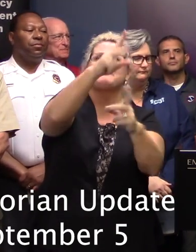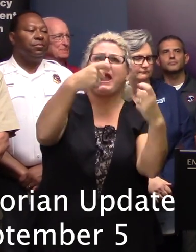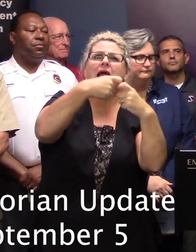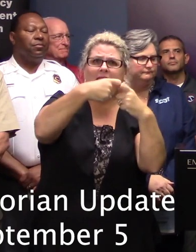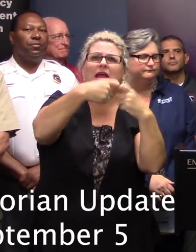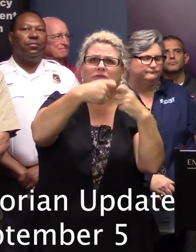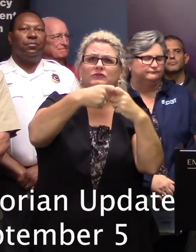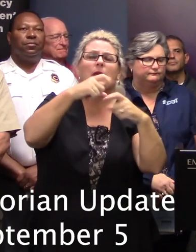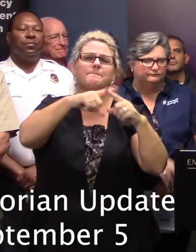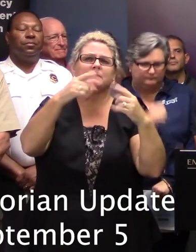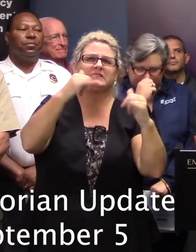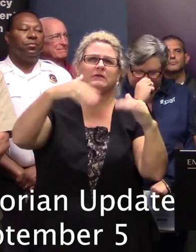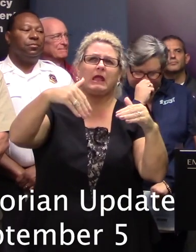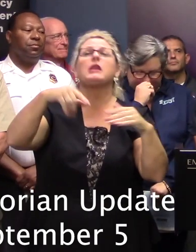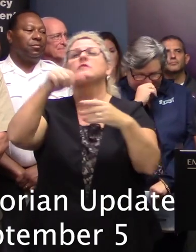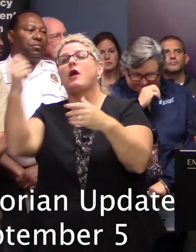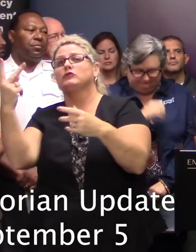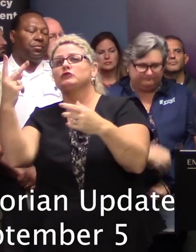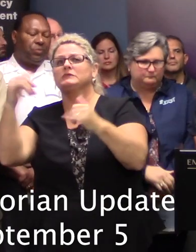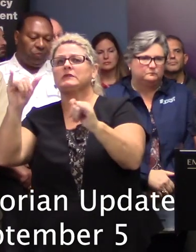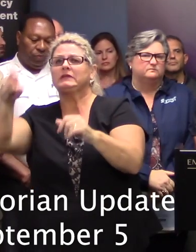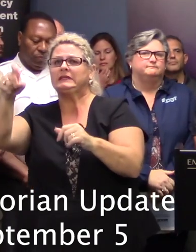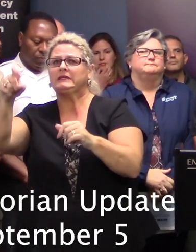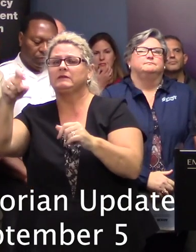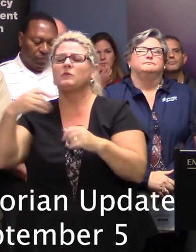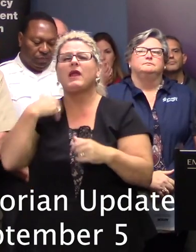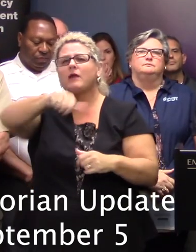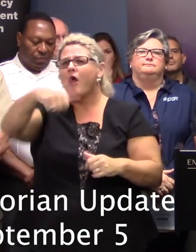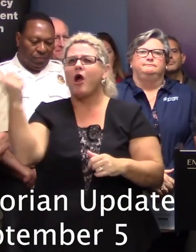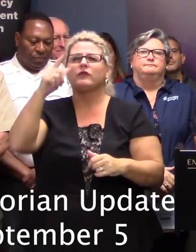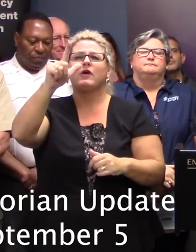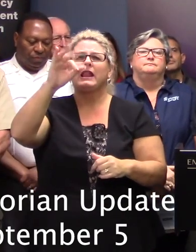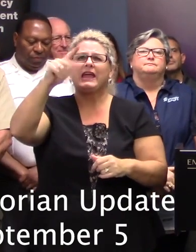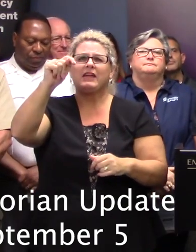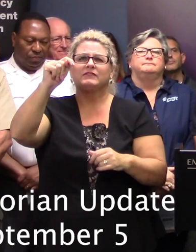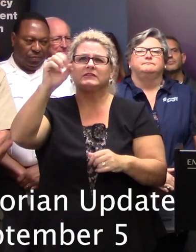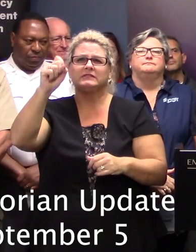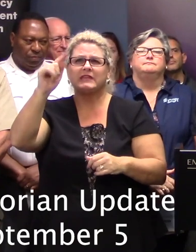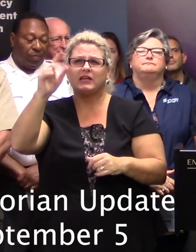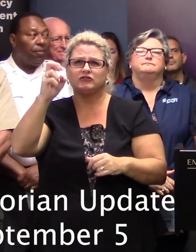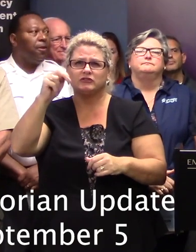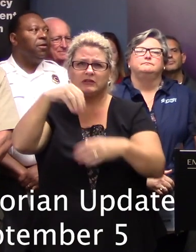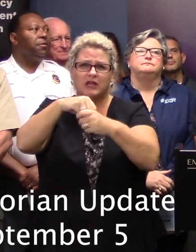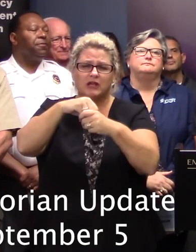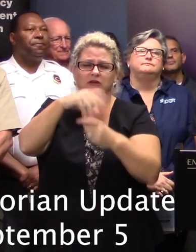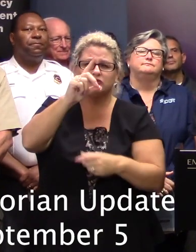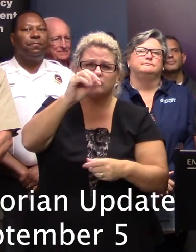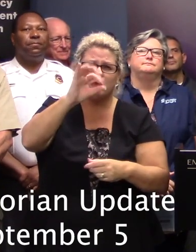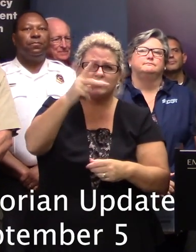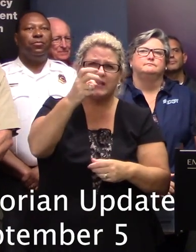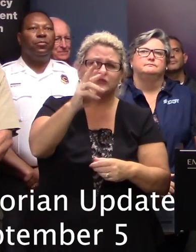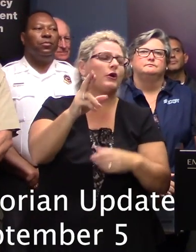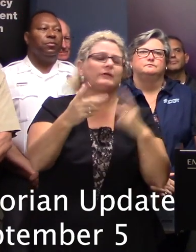moving target there. And then there was a number of lift stations in Dorchester County that were also